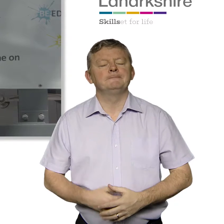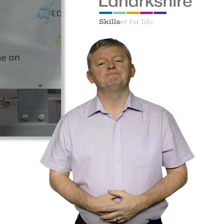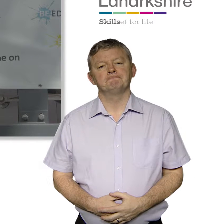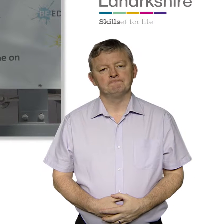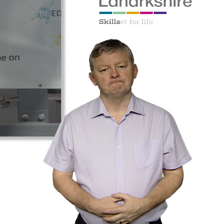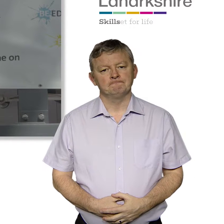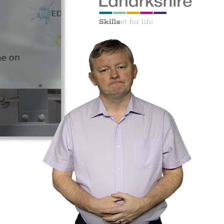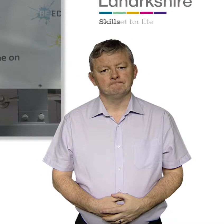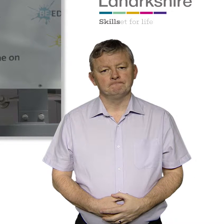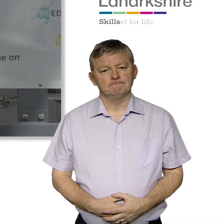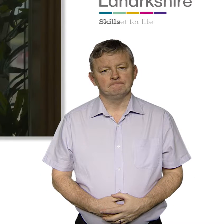after adopting this plan